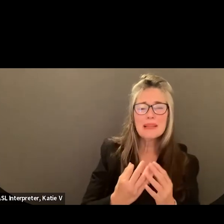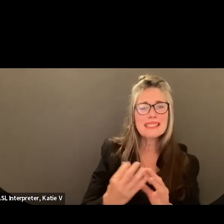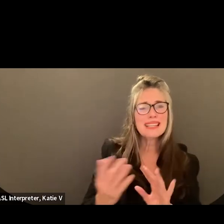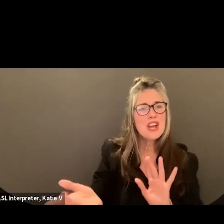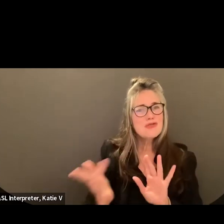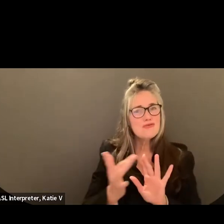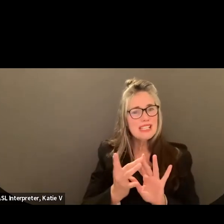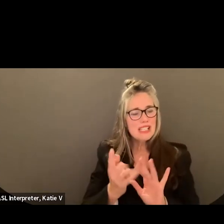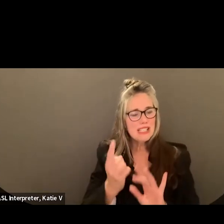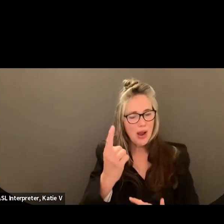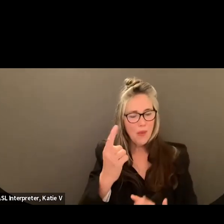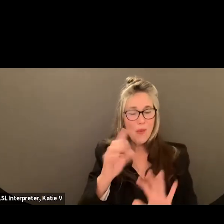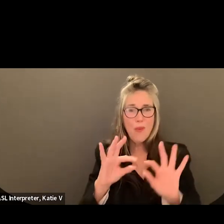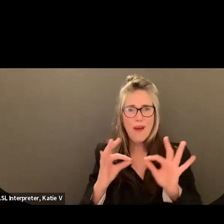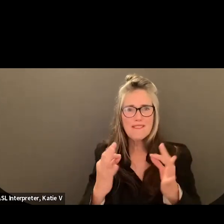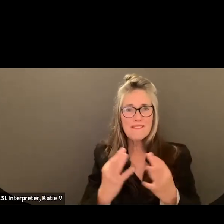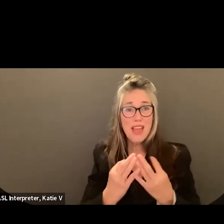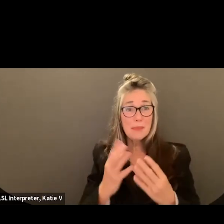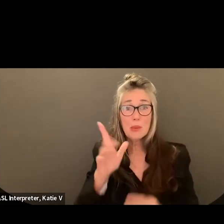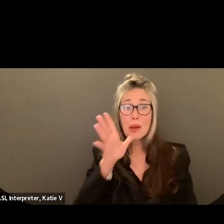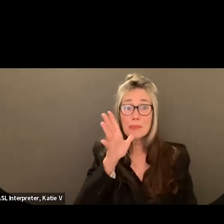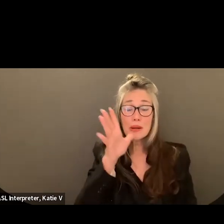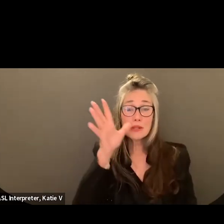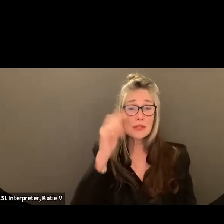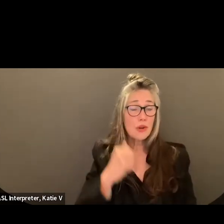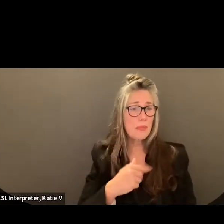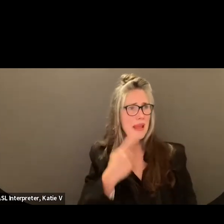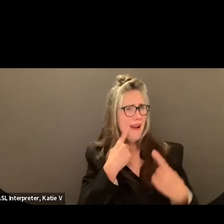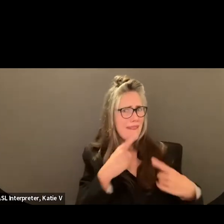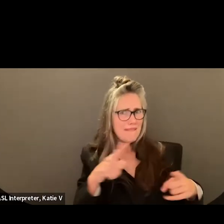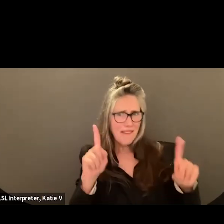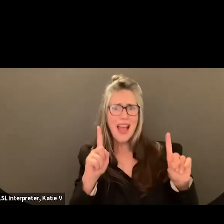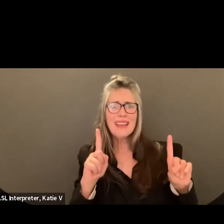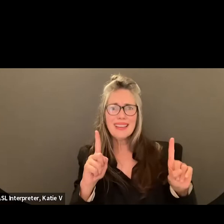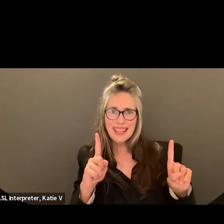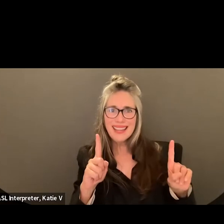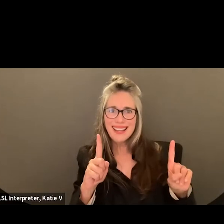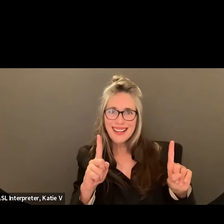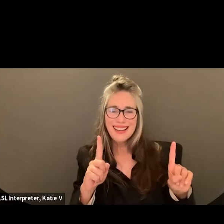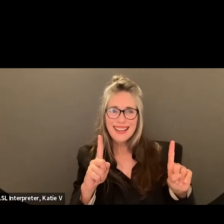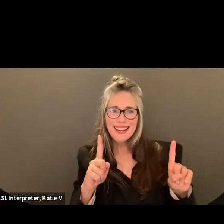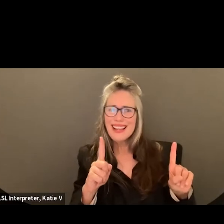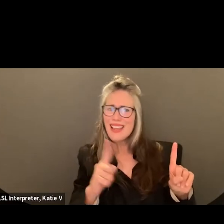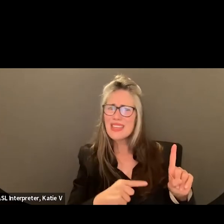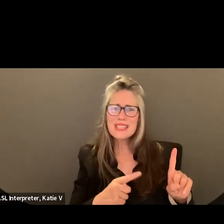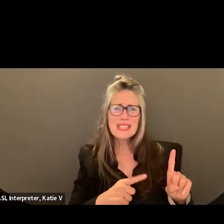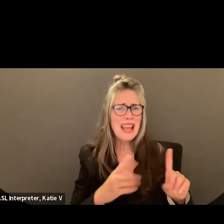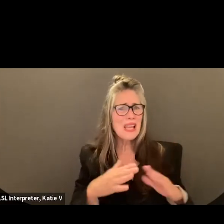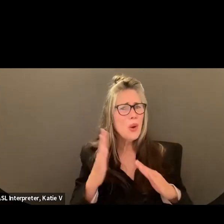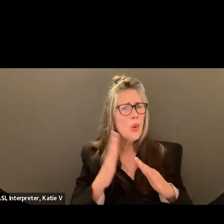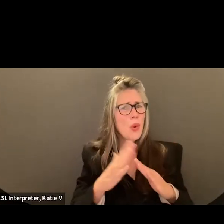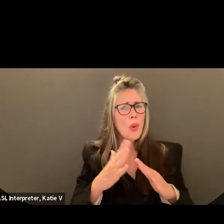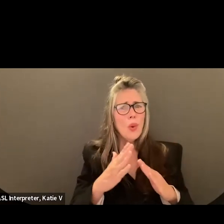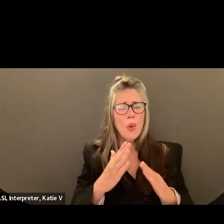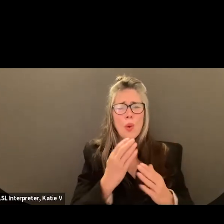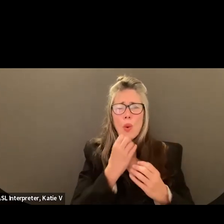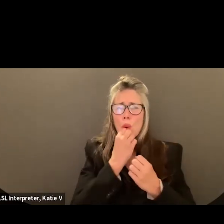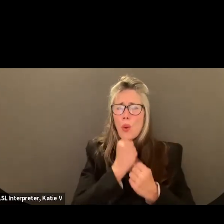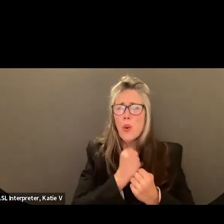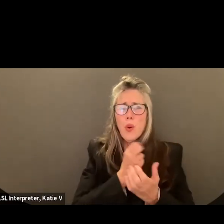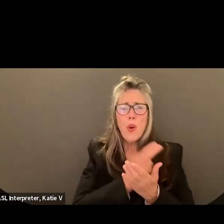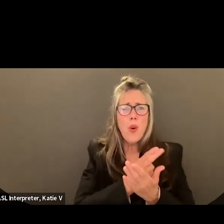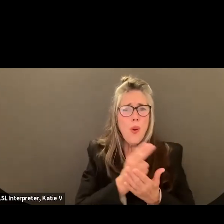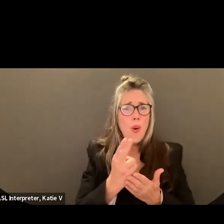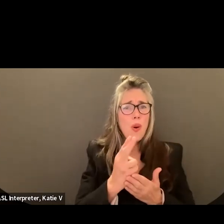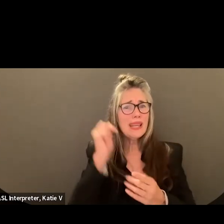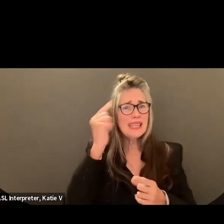one, one, one parent said, you know, finally, I got to share this holiest of days with my, my daughter and